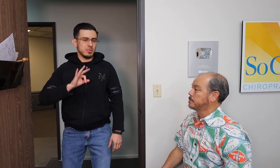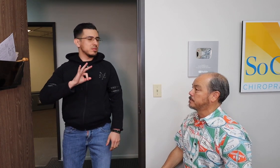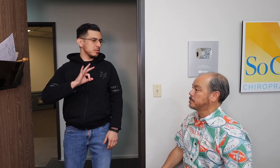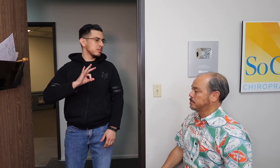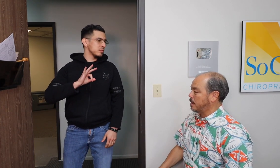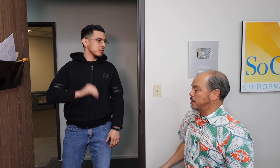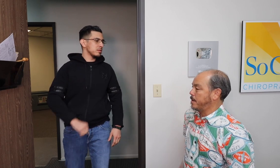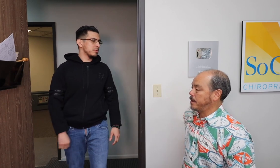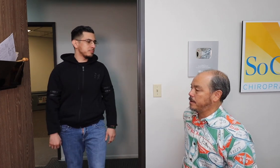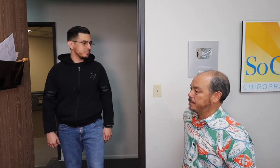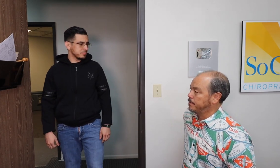And the back?